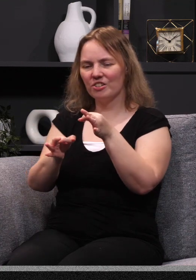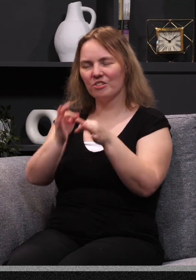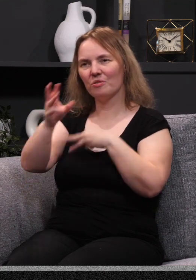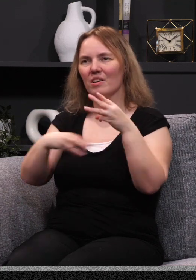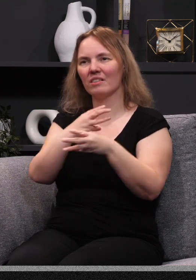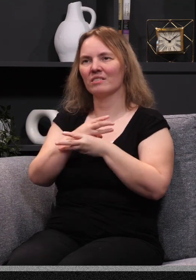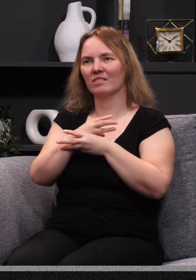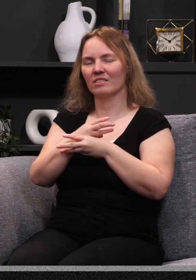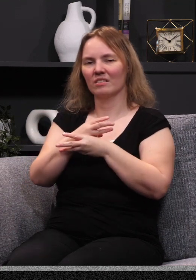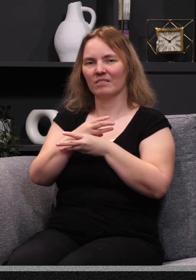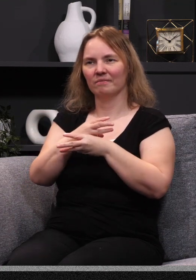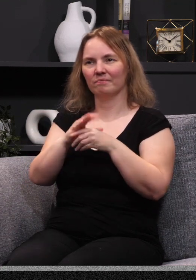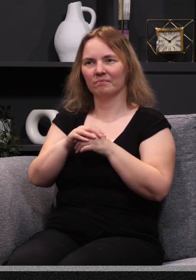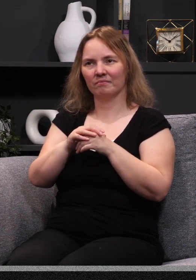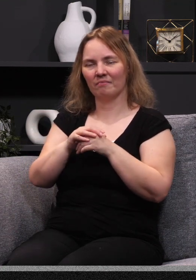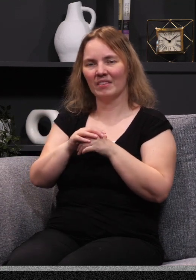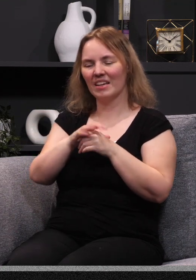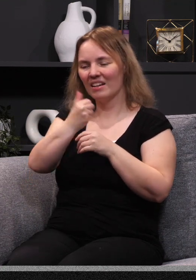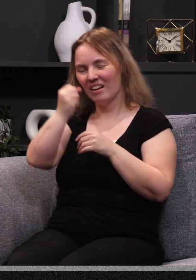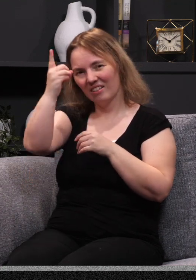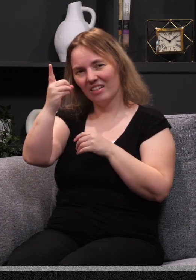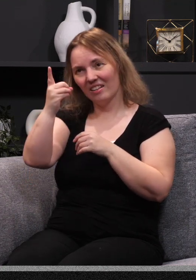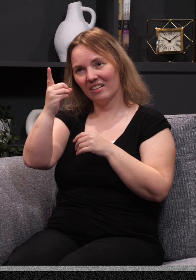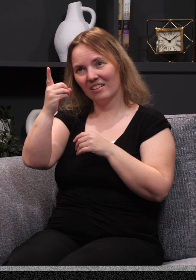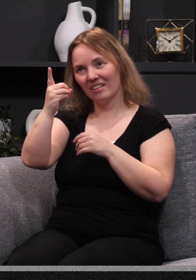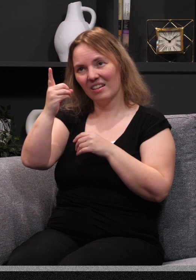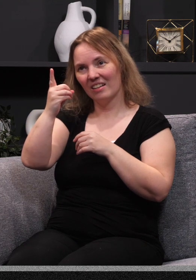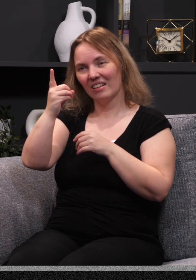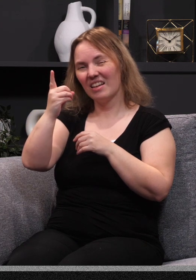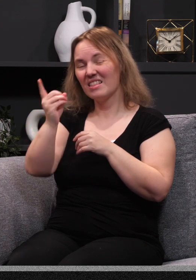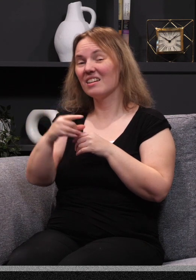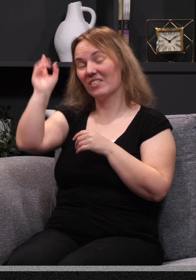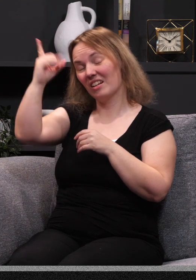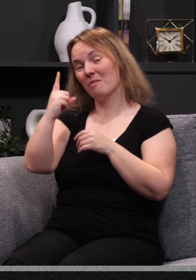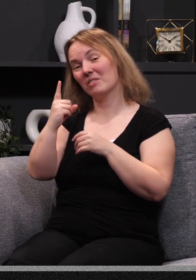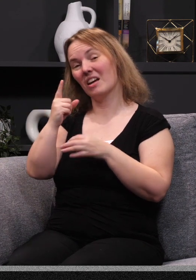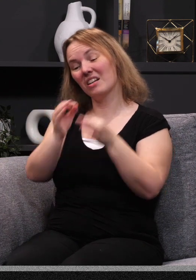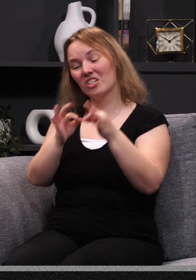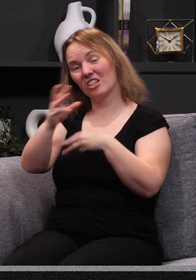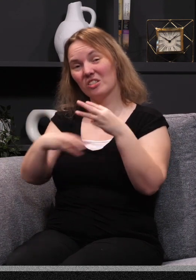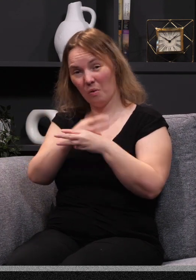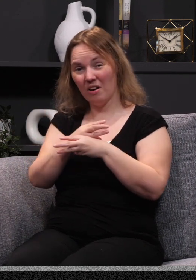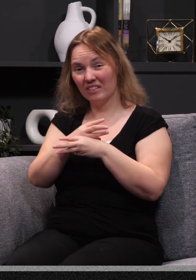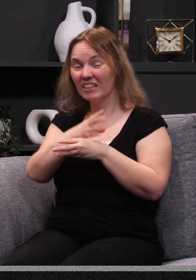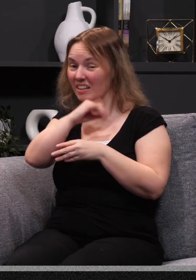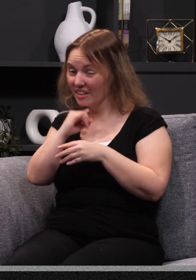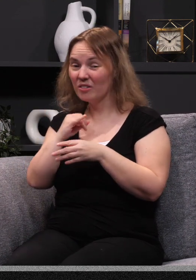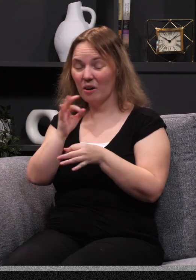judge the world and so on. And they're thinking, oh, we can't wait for the Messiah to come. Not realizing themselves that if he had come and judged the world, they'd be judged too. If